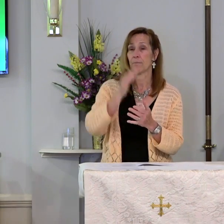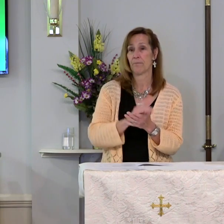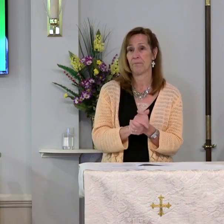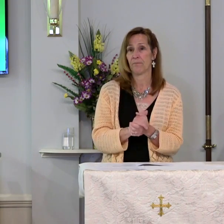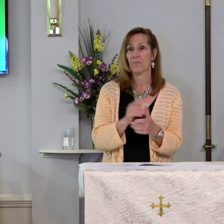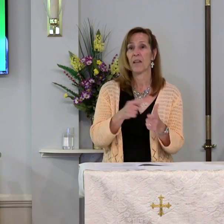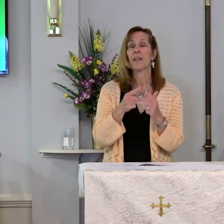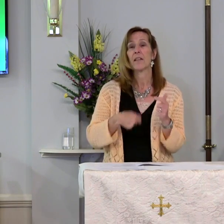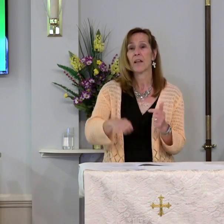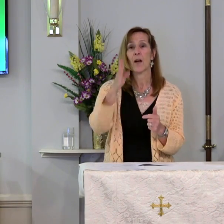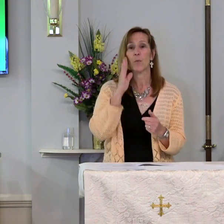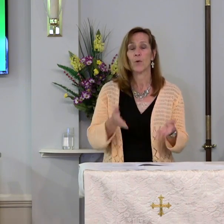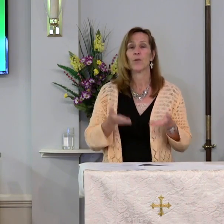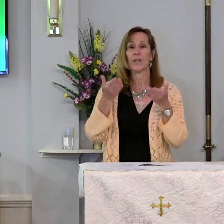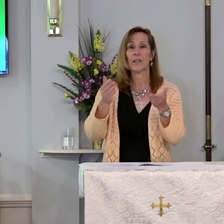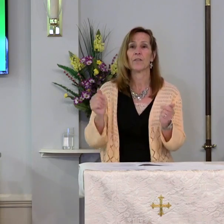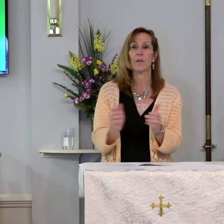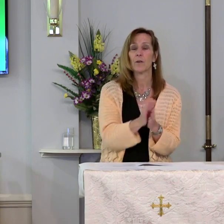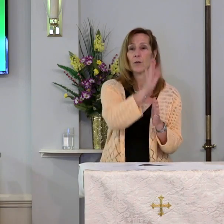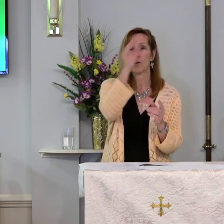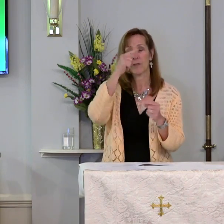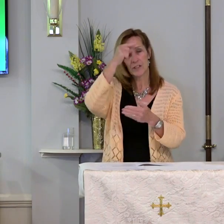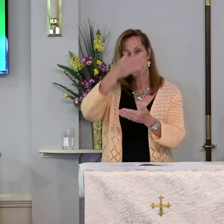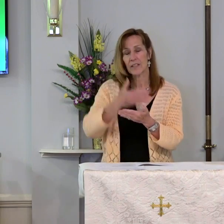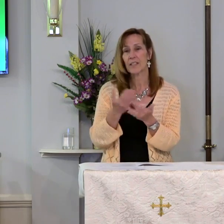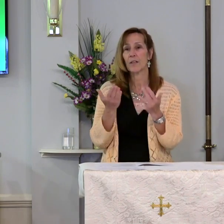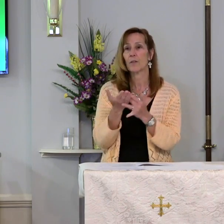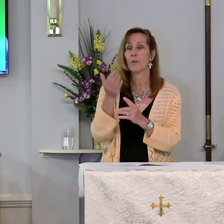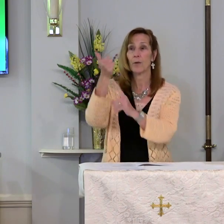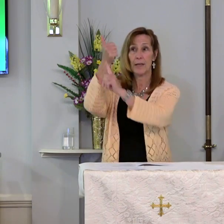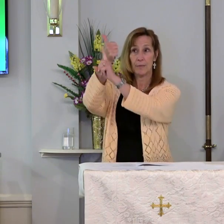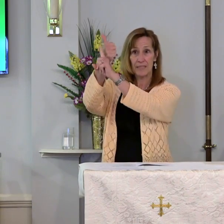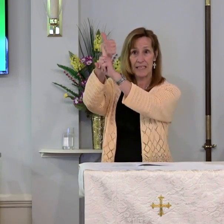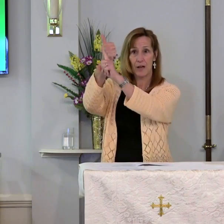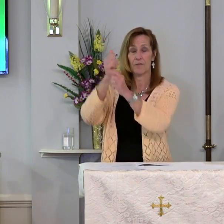then God will give glory to the Son through Himself.